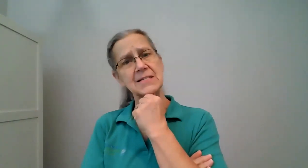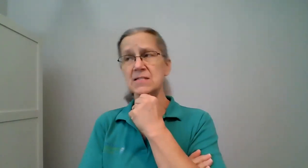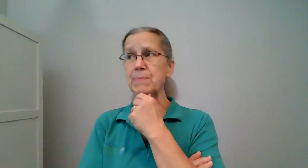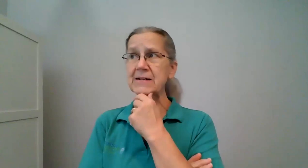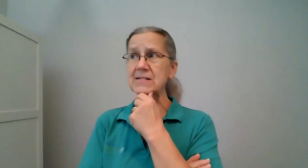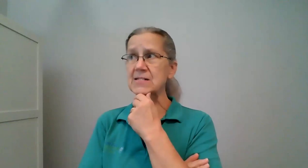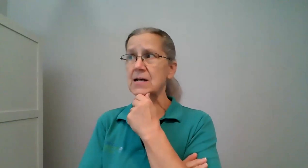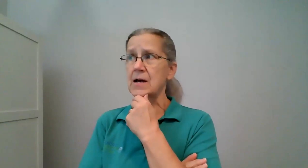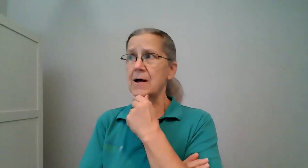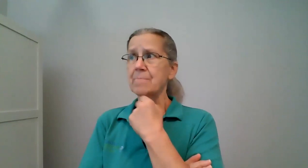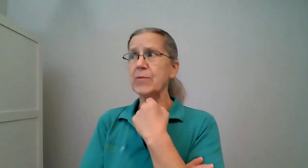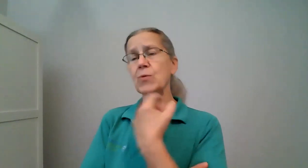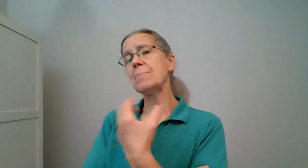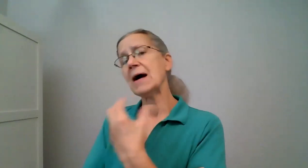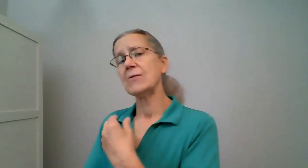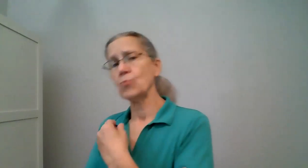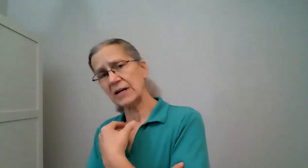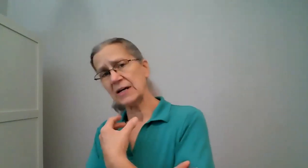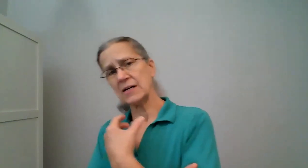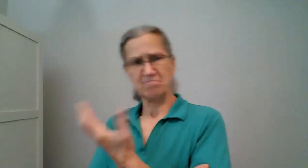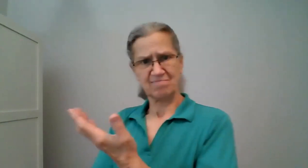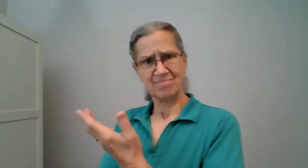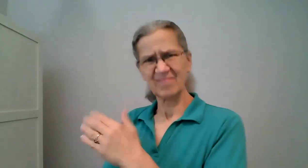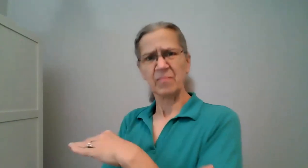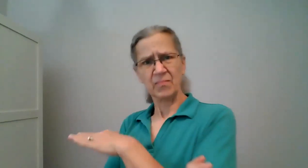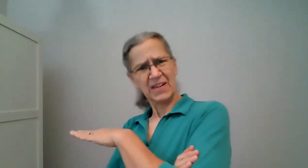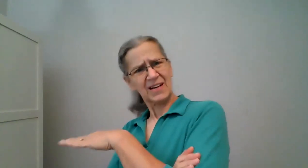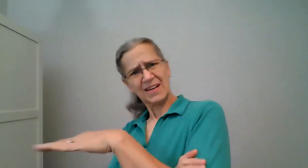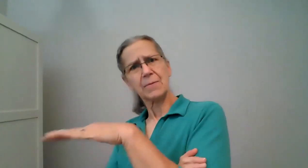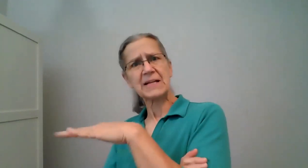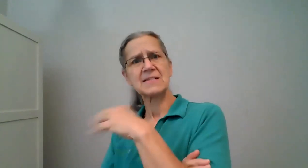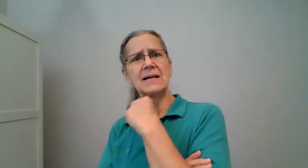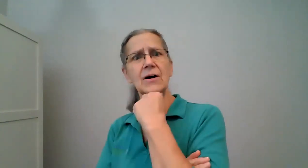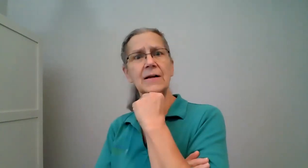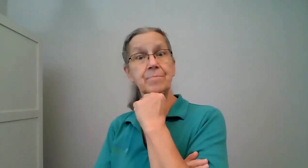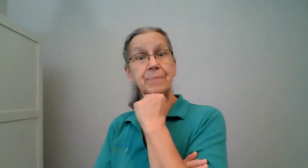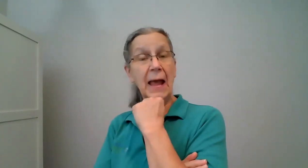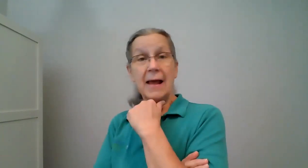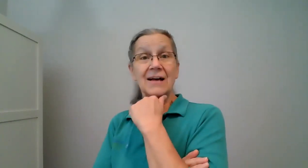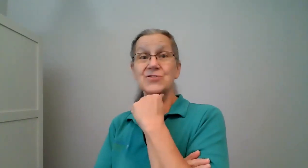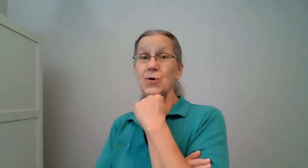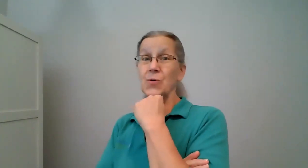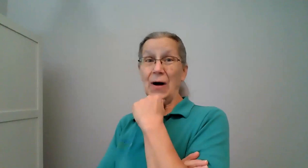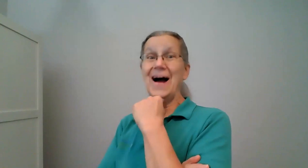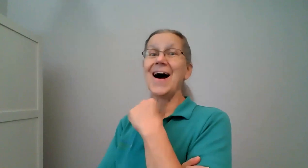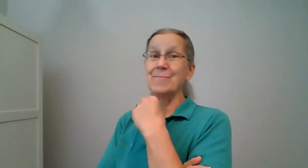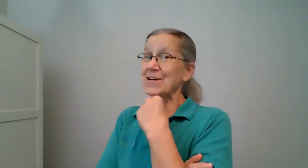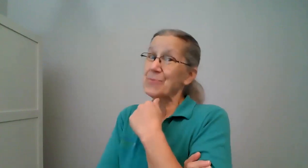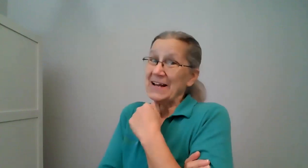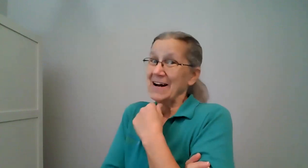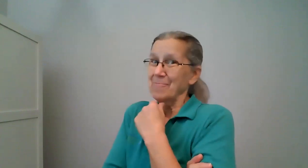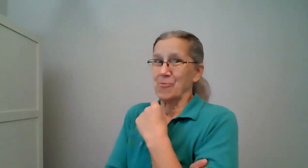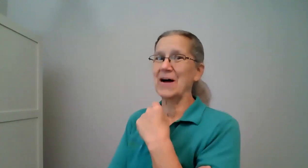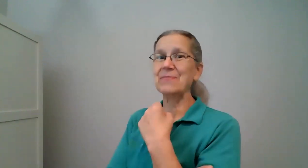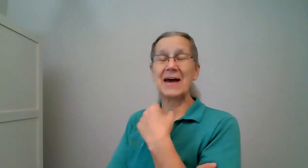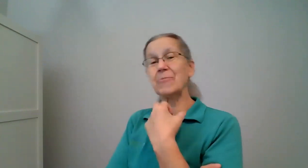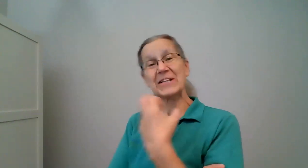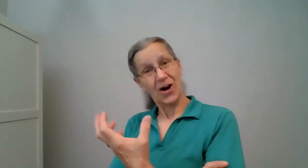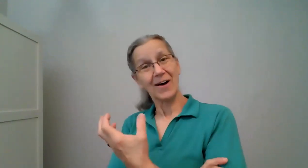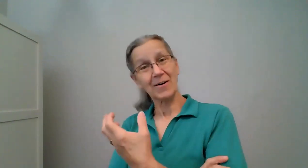and spaces we might want to get a baseline on so i'm going to bring up one that we talk